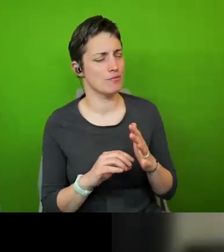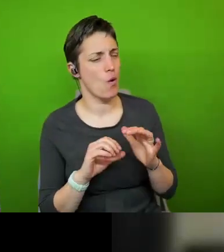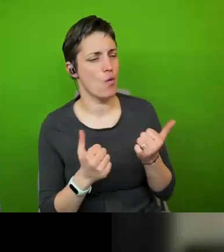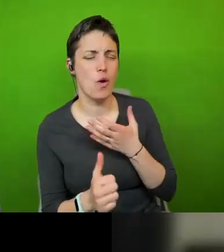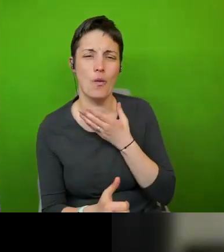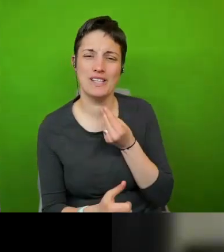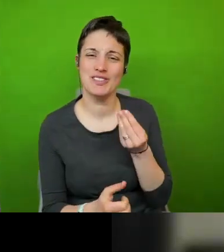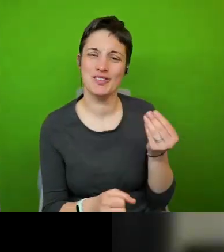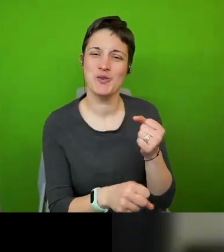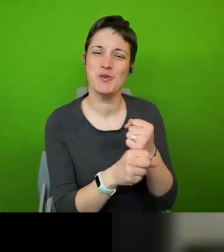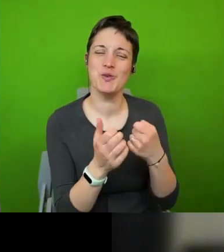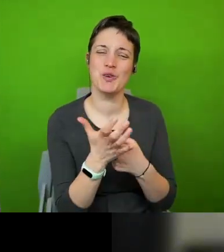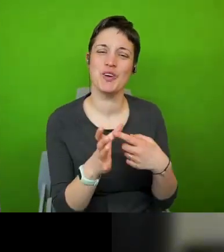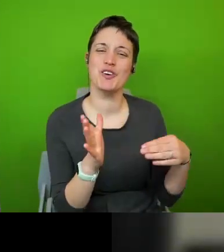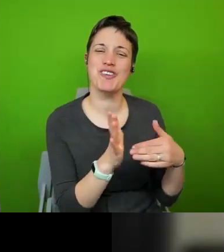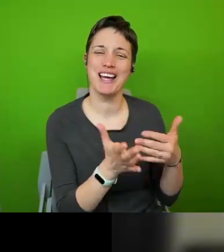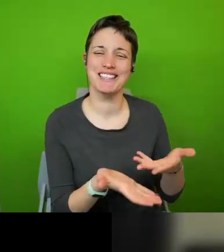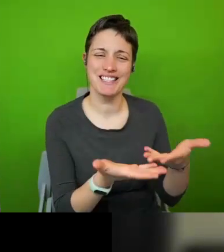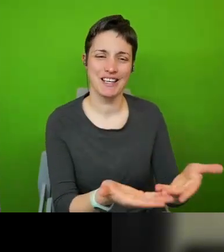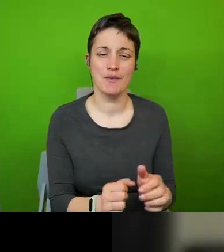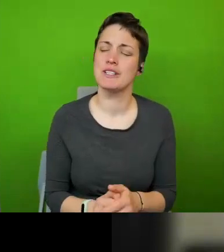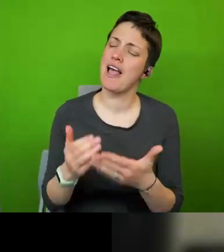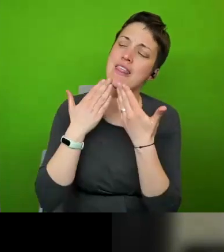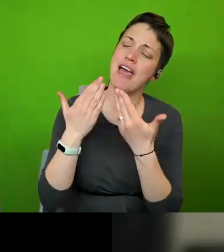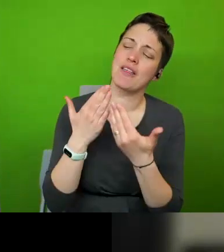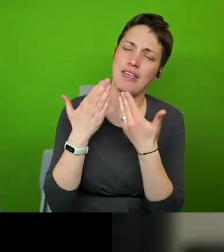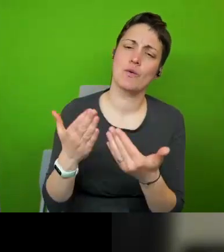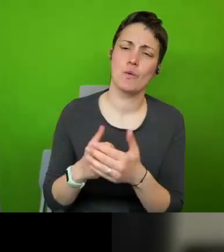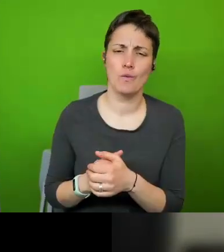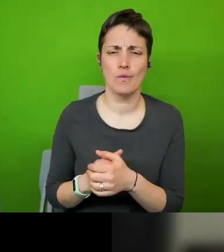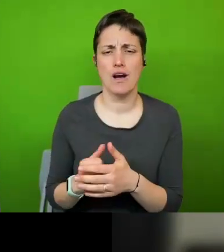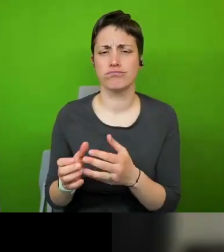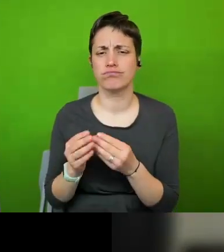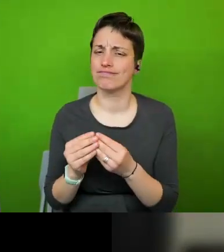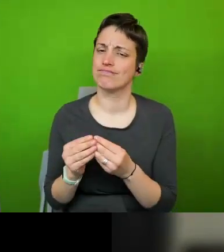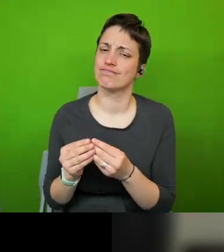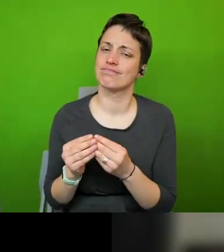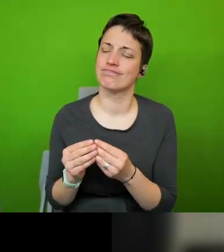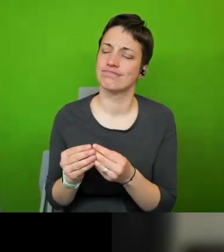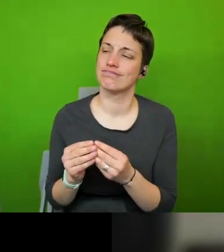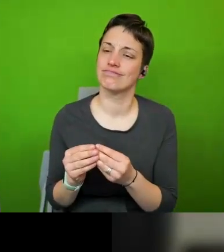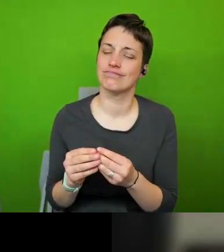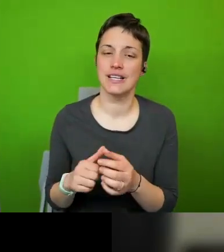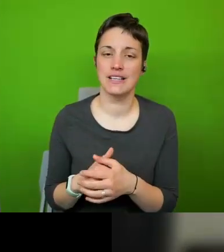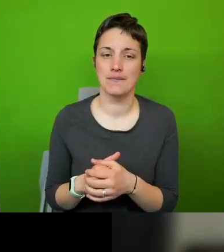thank you thank you very much thank you all it was a great pleasure for me and a great honor thank you